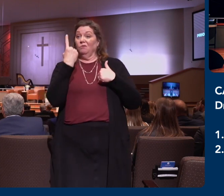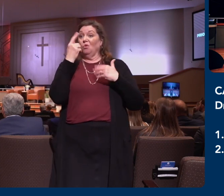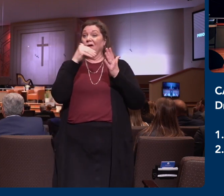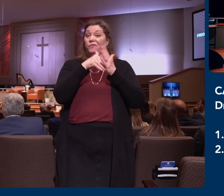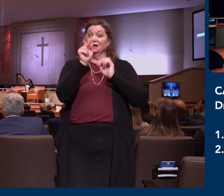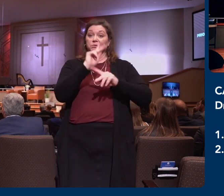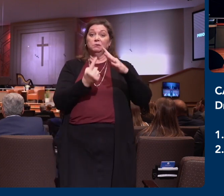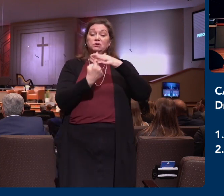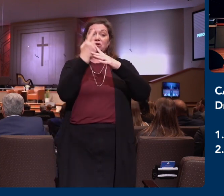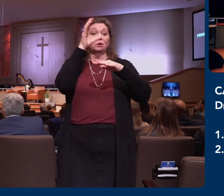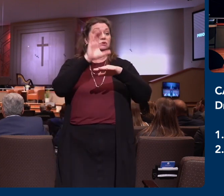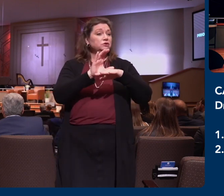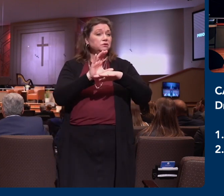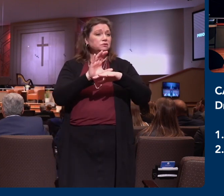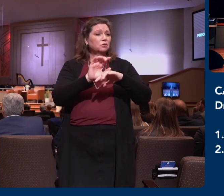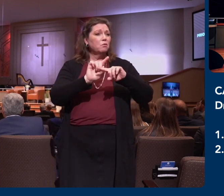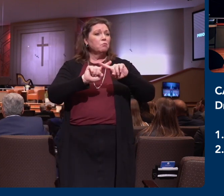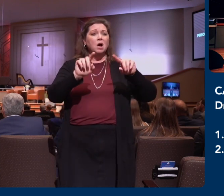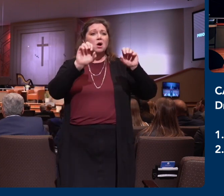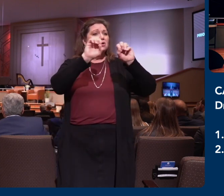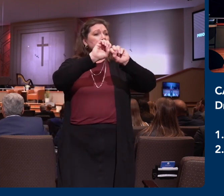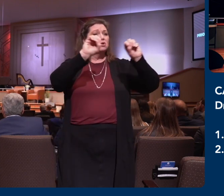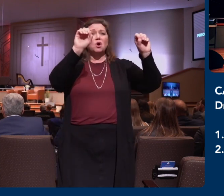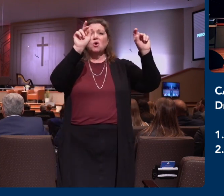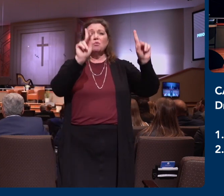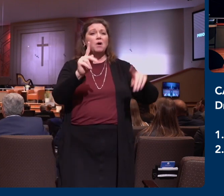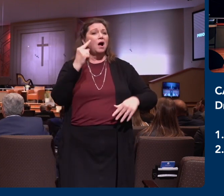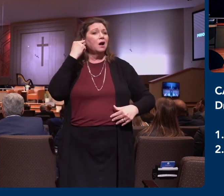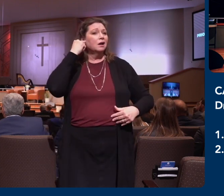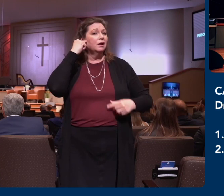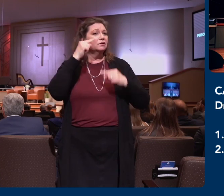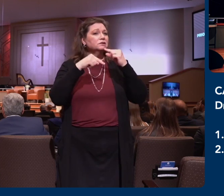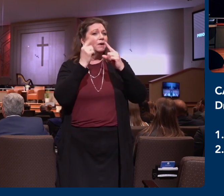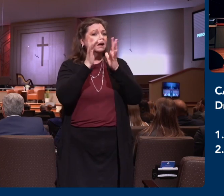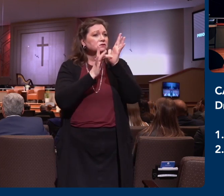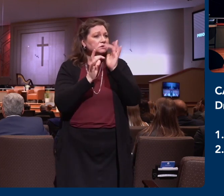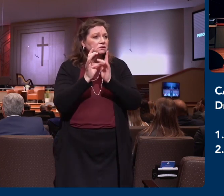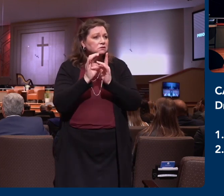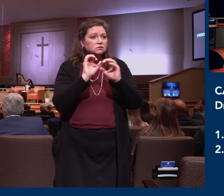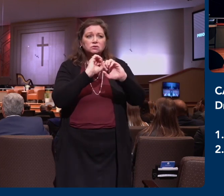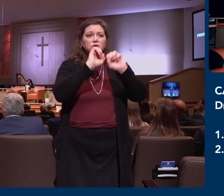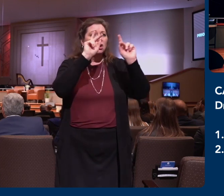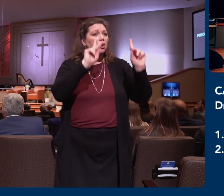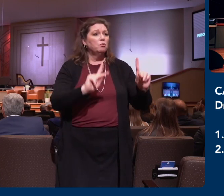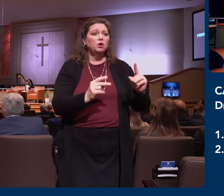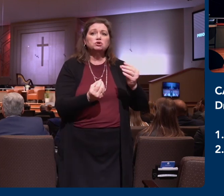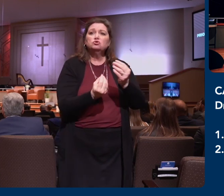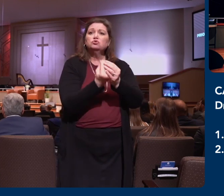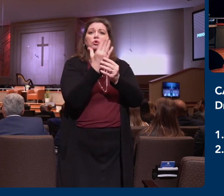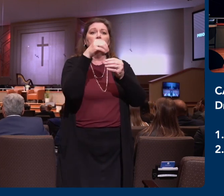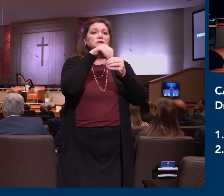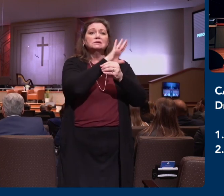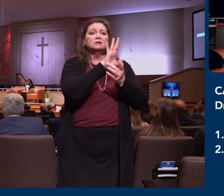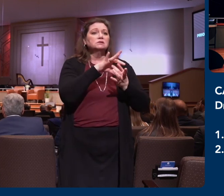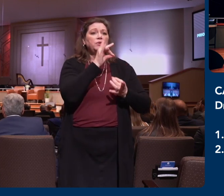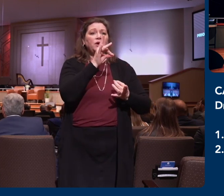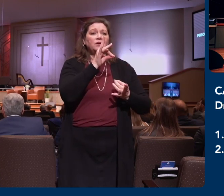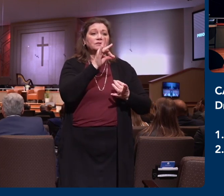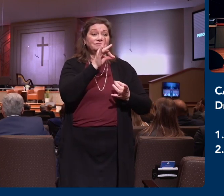nobody learns of Christ, nobody grows in their spiritual life, I failed. The priority isn't how many